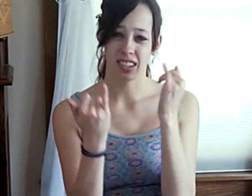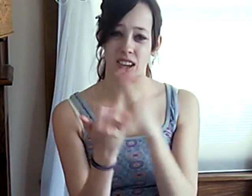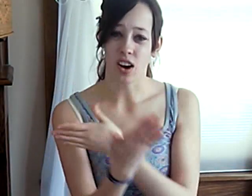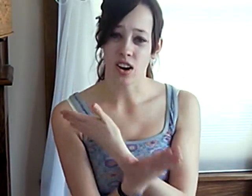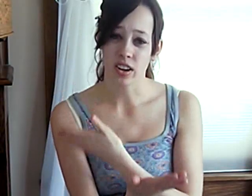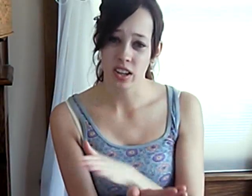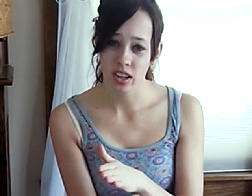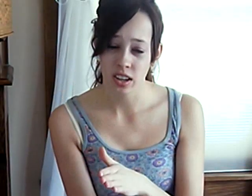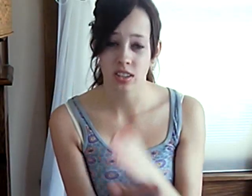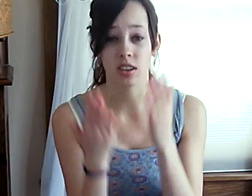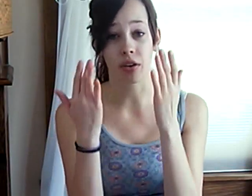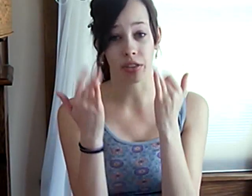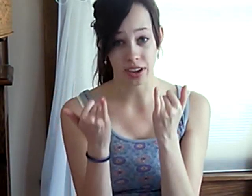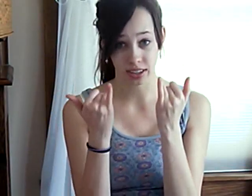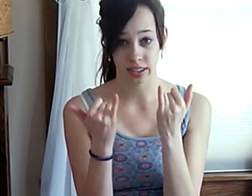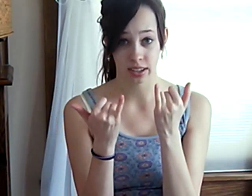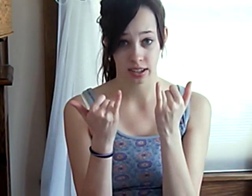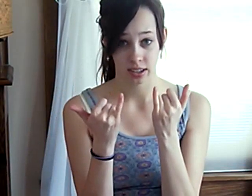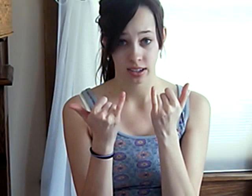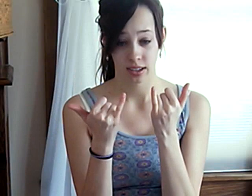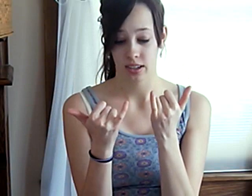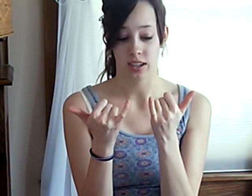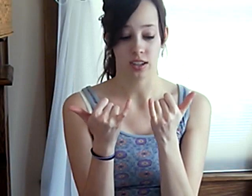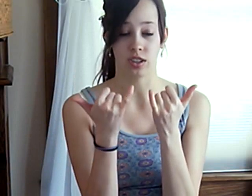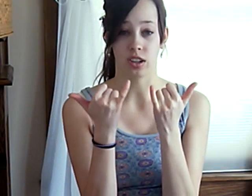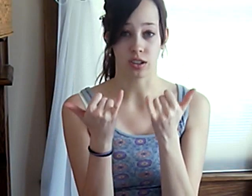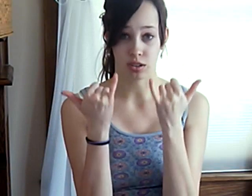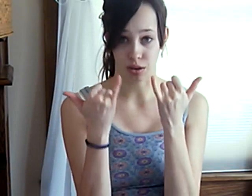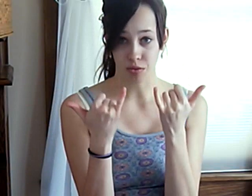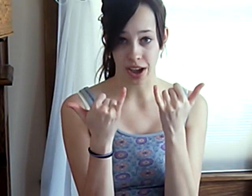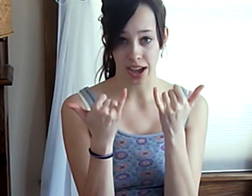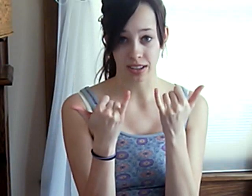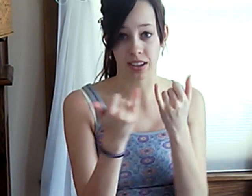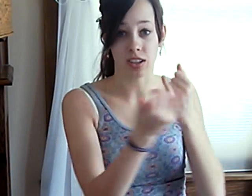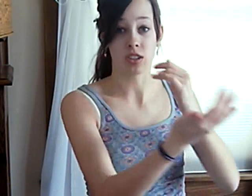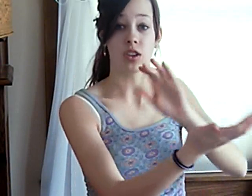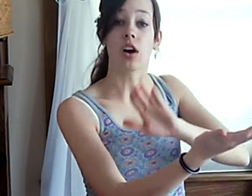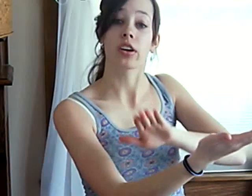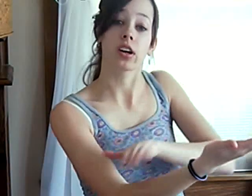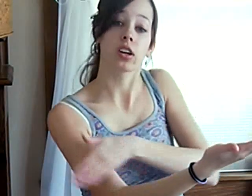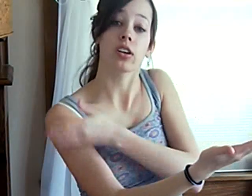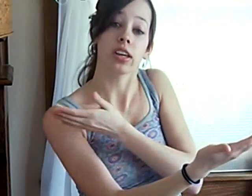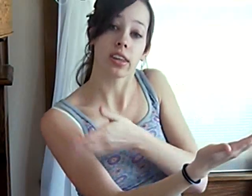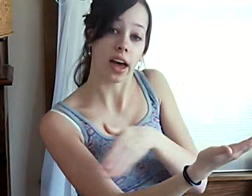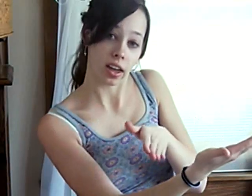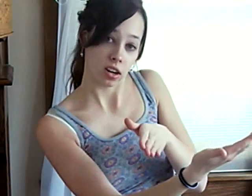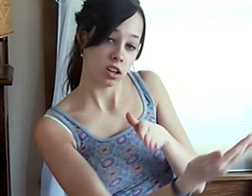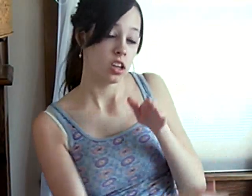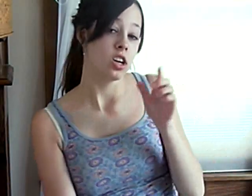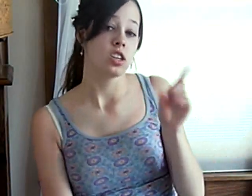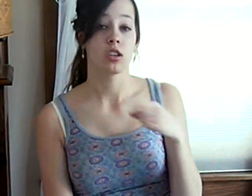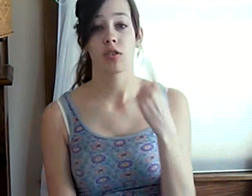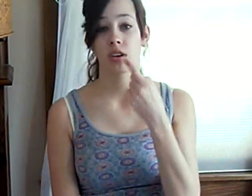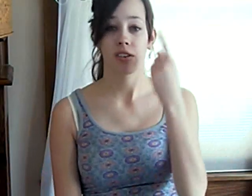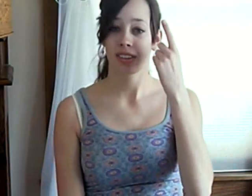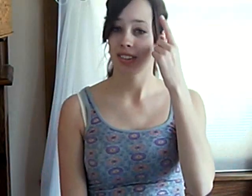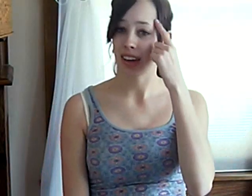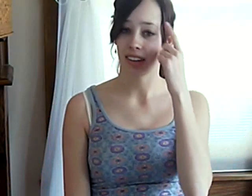song. So, this is the double Y hands and the song is going to go like that. So, he always said